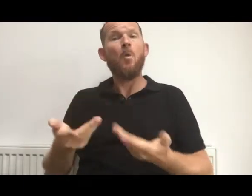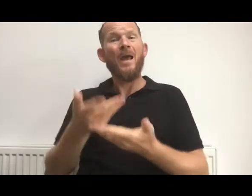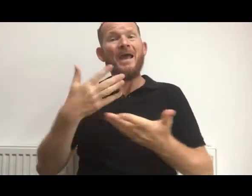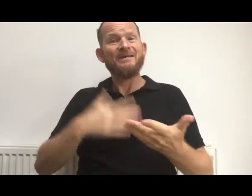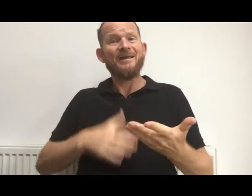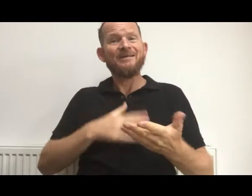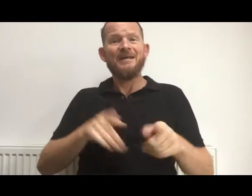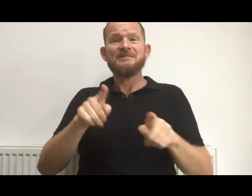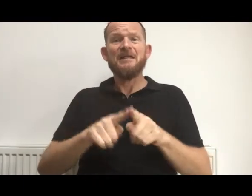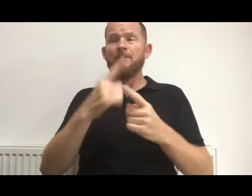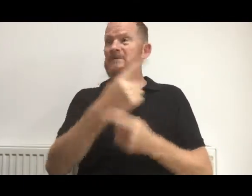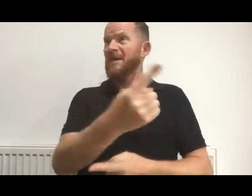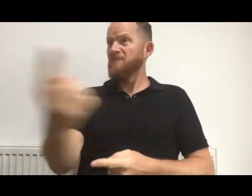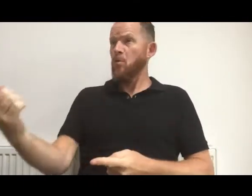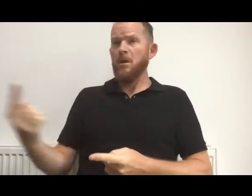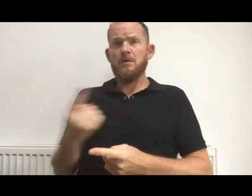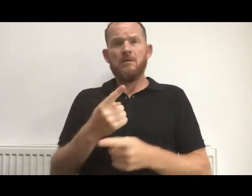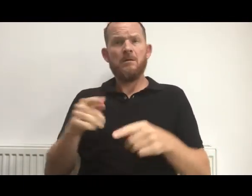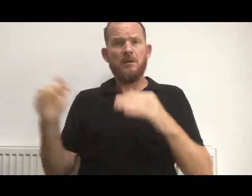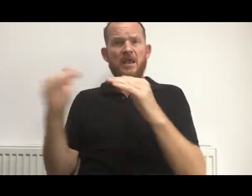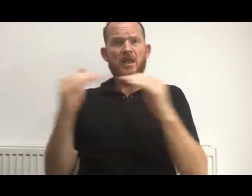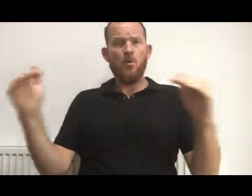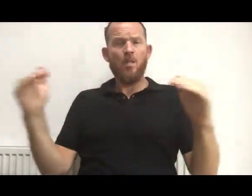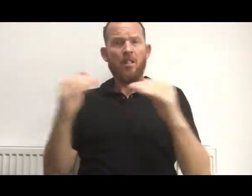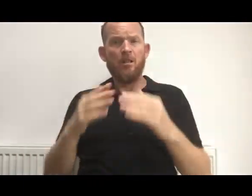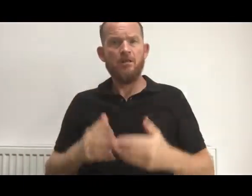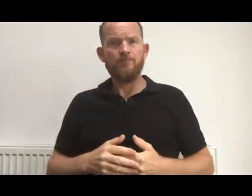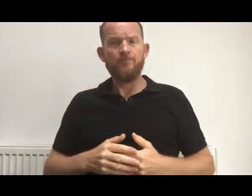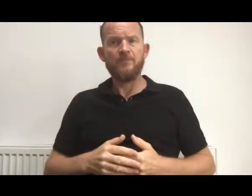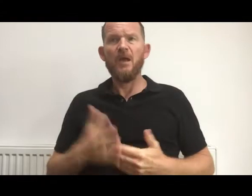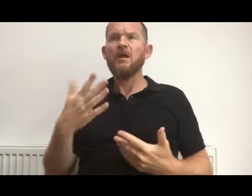Don't be manipulated into giving up healthcare.